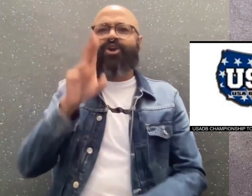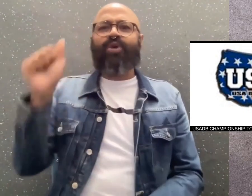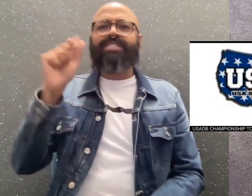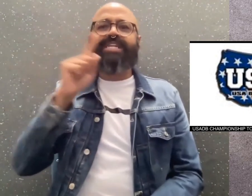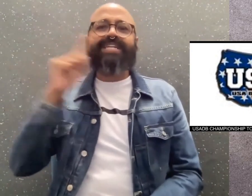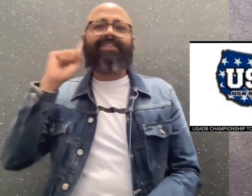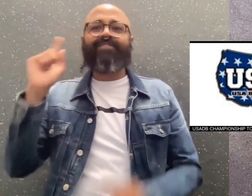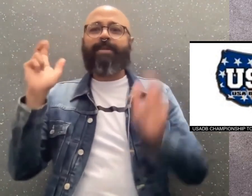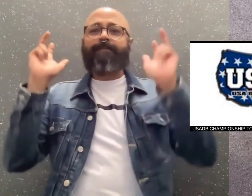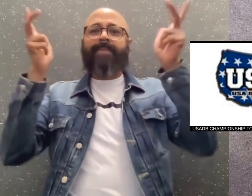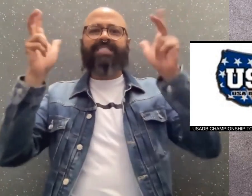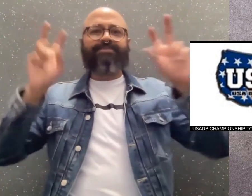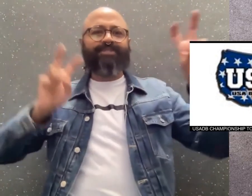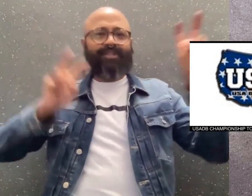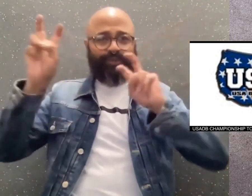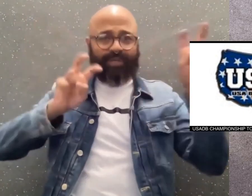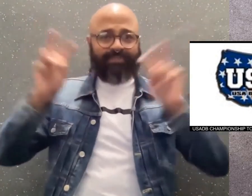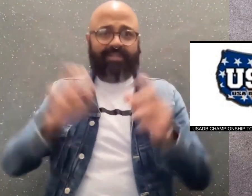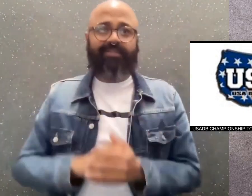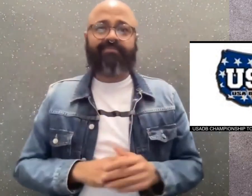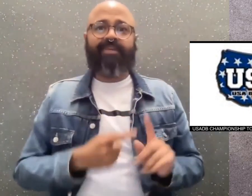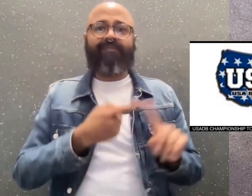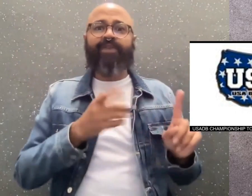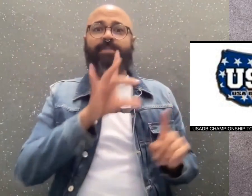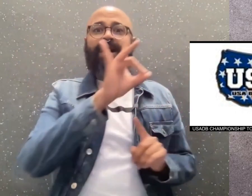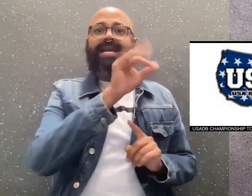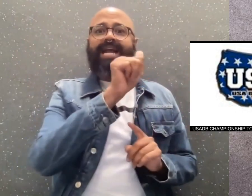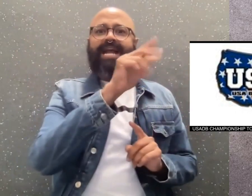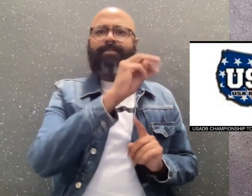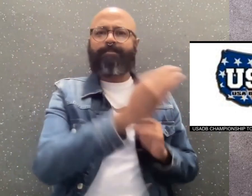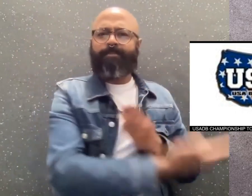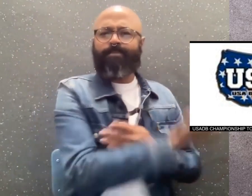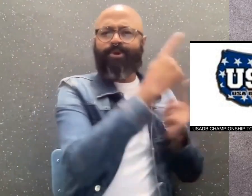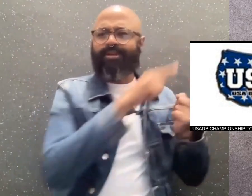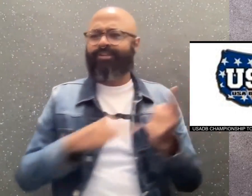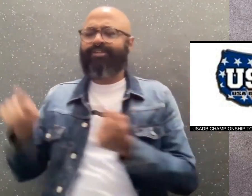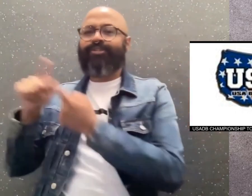77th Annual Men's USA Deaf Basketball Tournament.